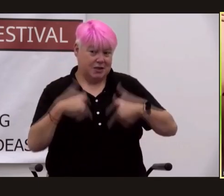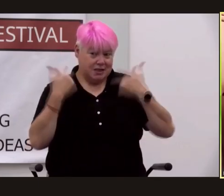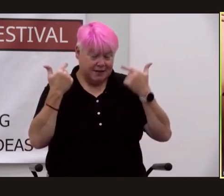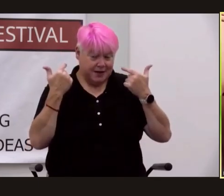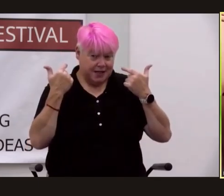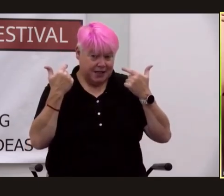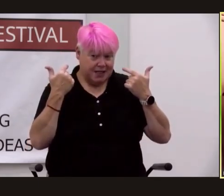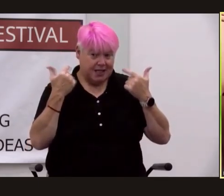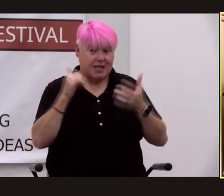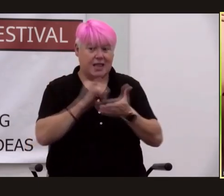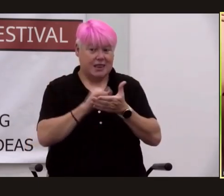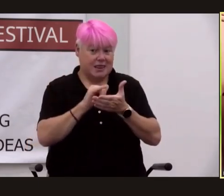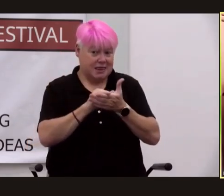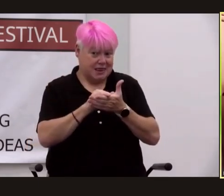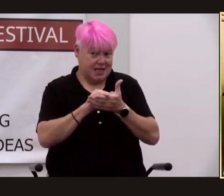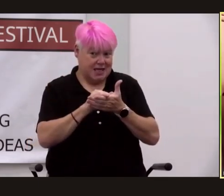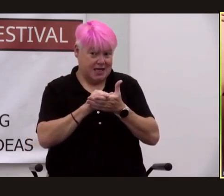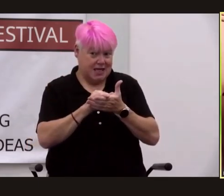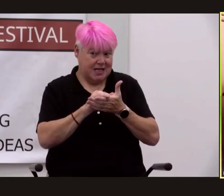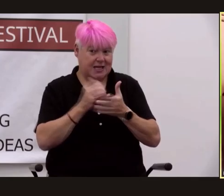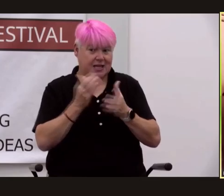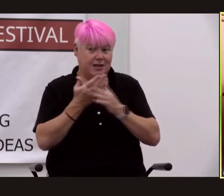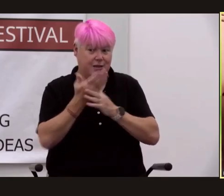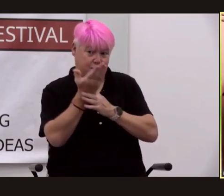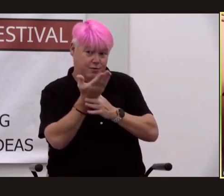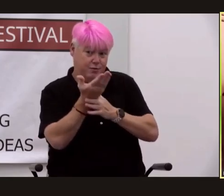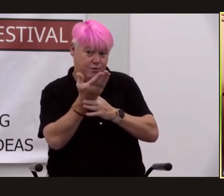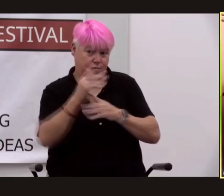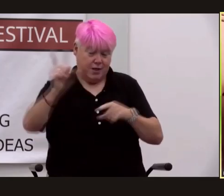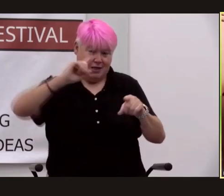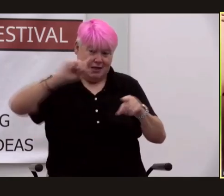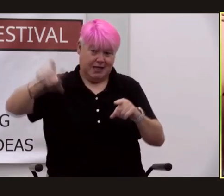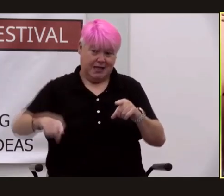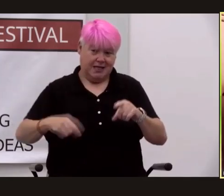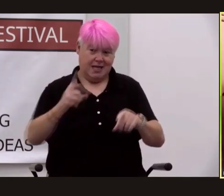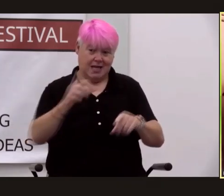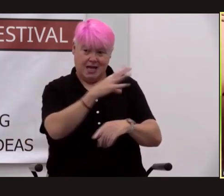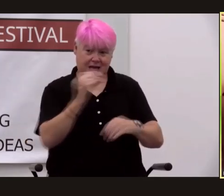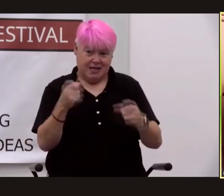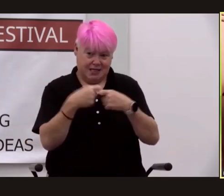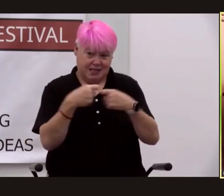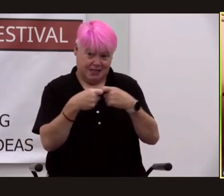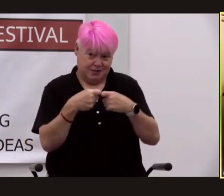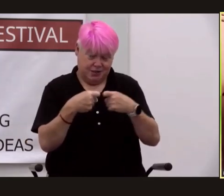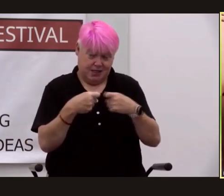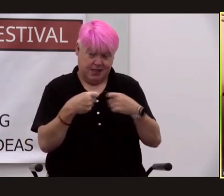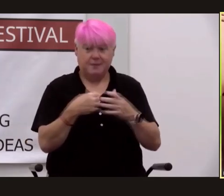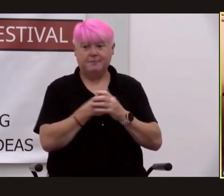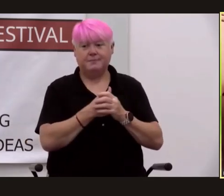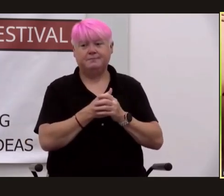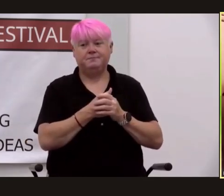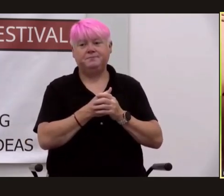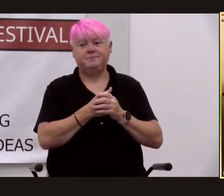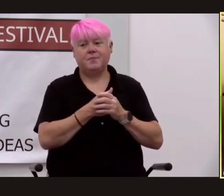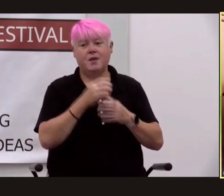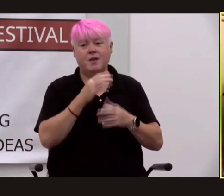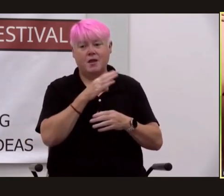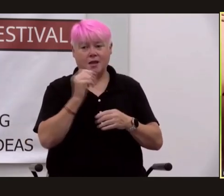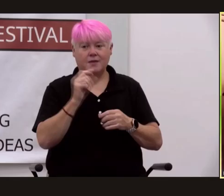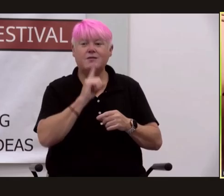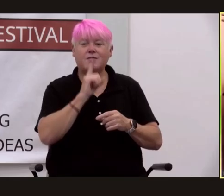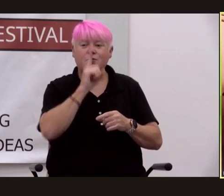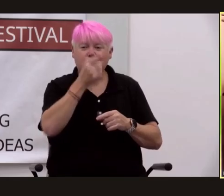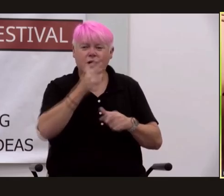dead matter through the application of lightning and electricity which is what dr victor frankenstein did and in the real life